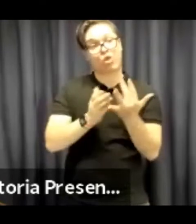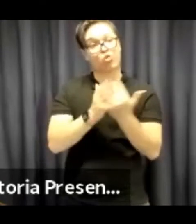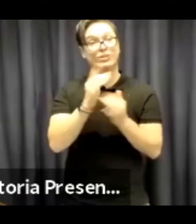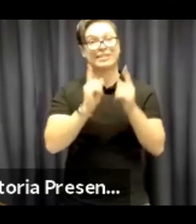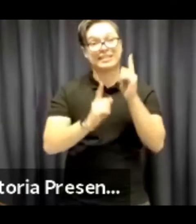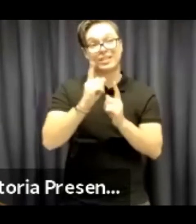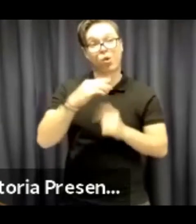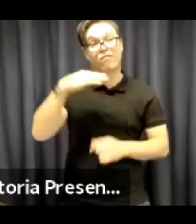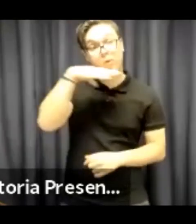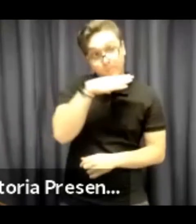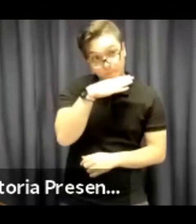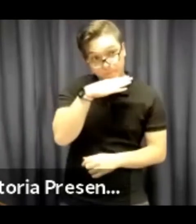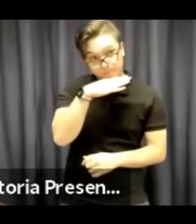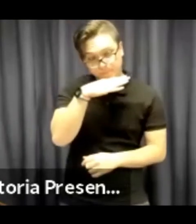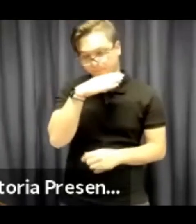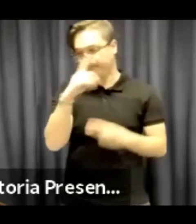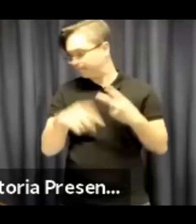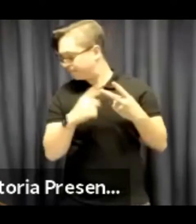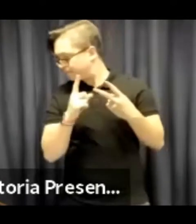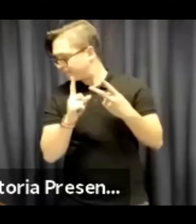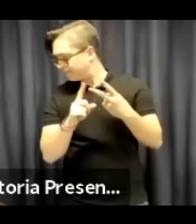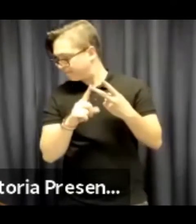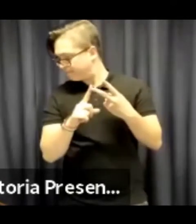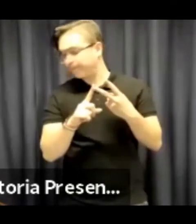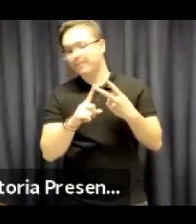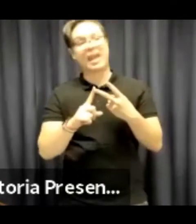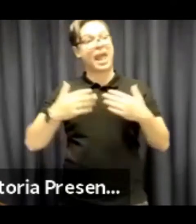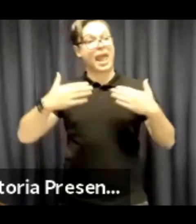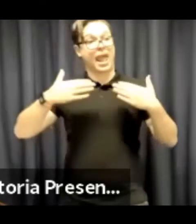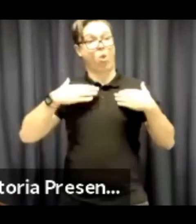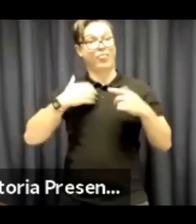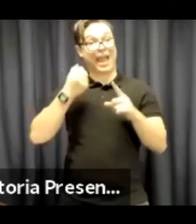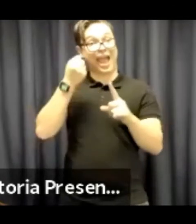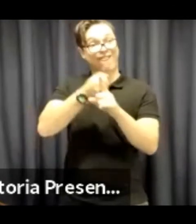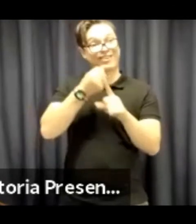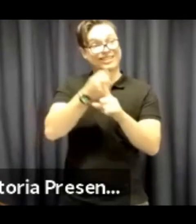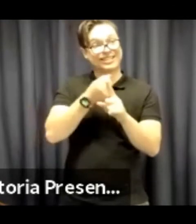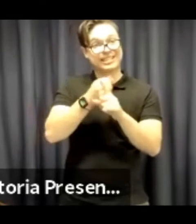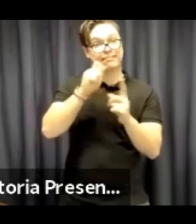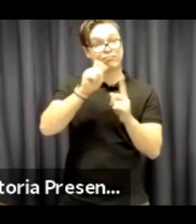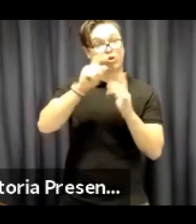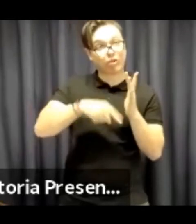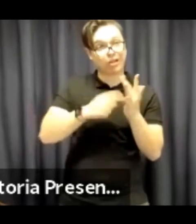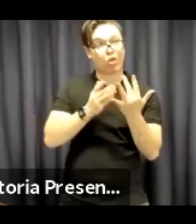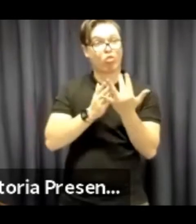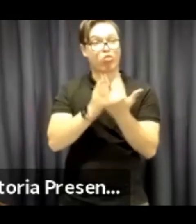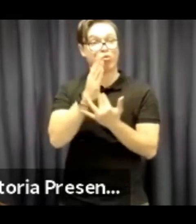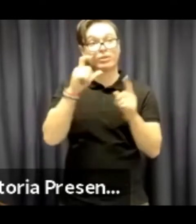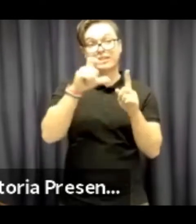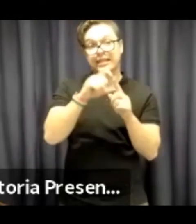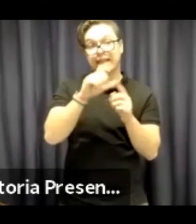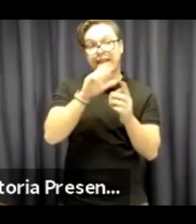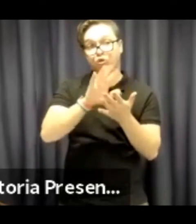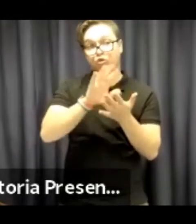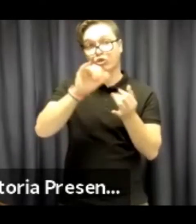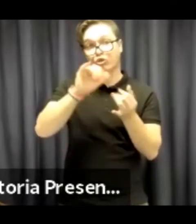City, that was through the City of Melbourne, that particular project. Health Advocacy Project through